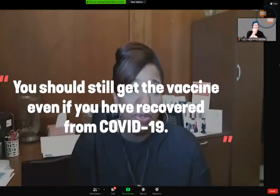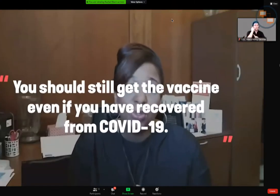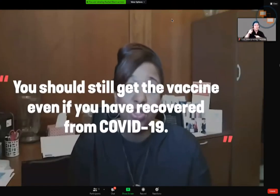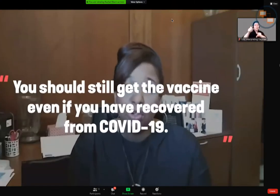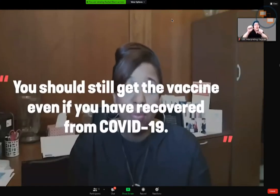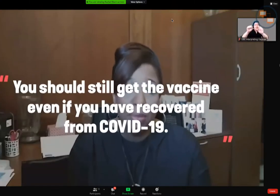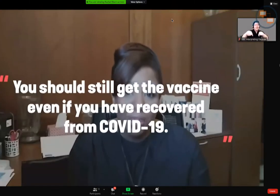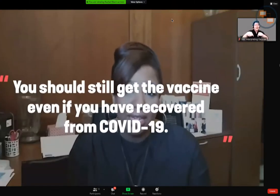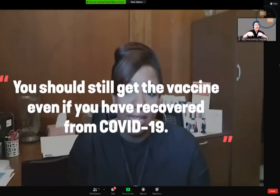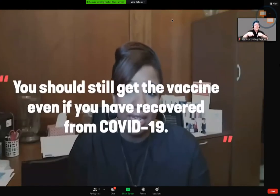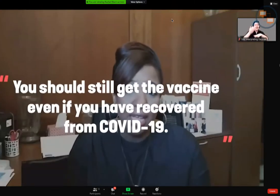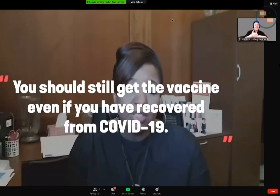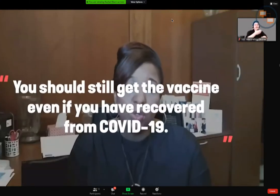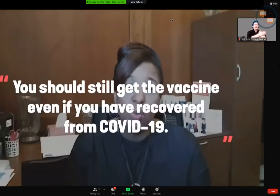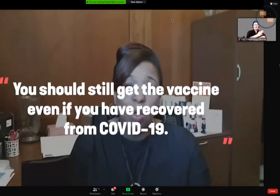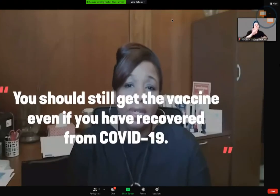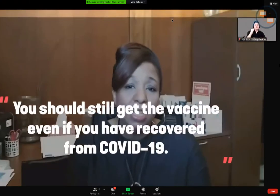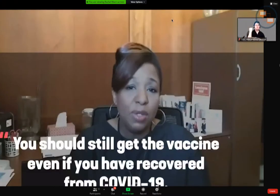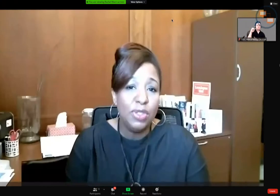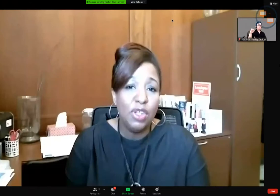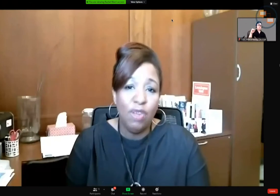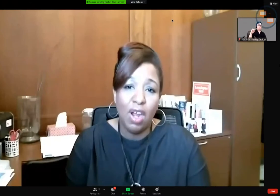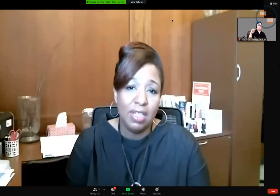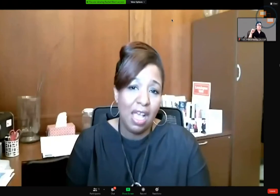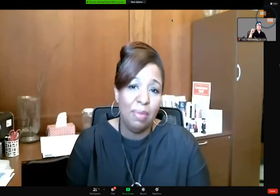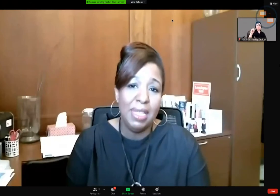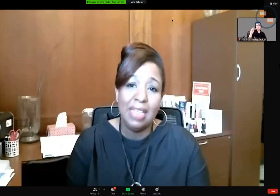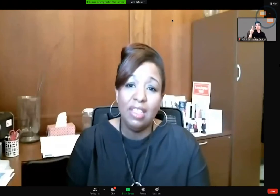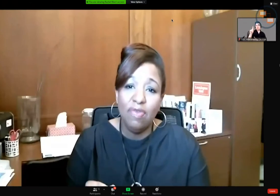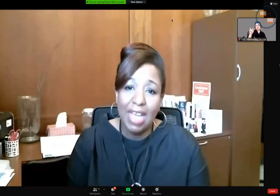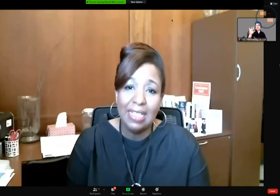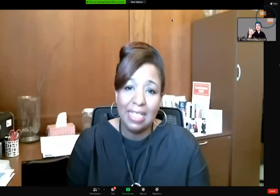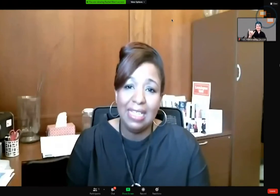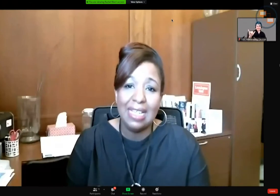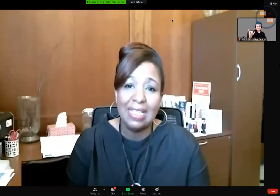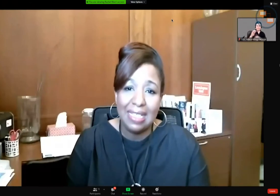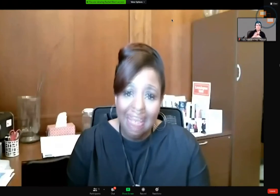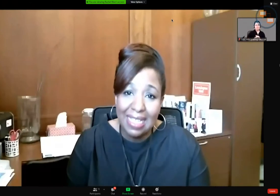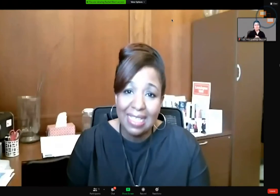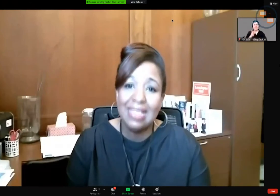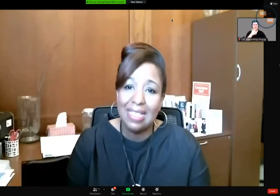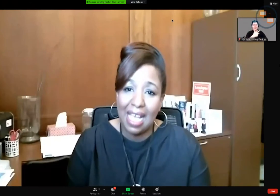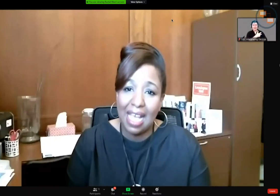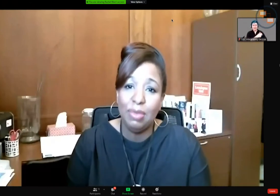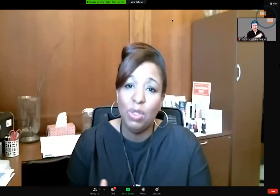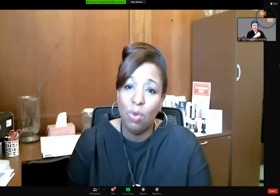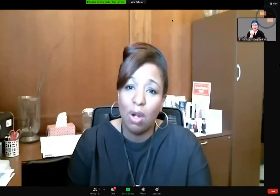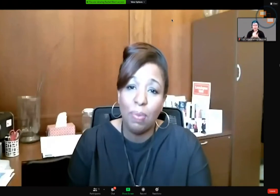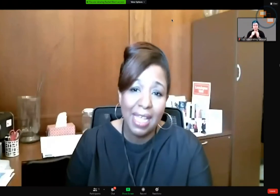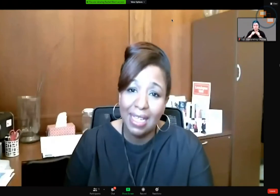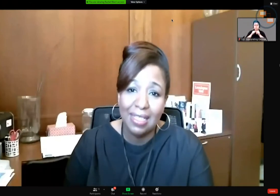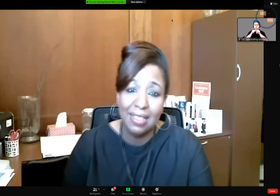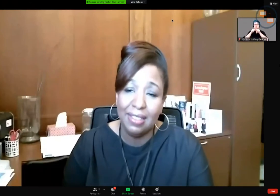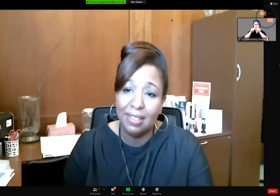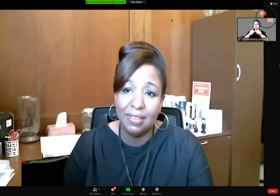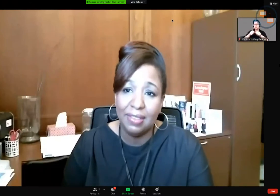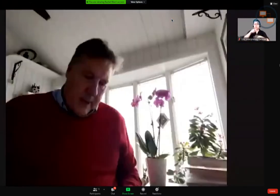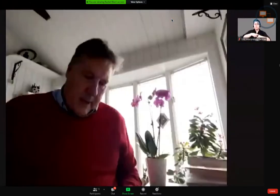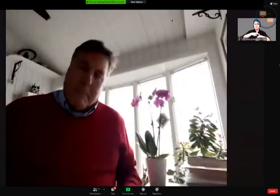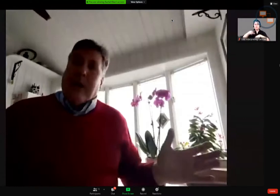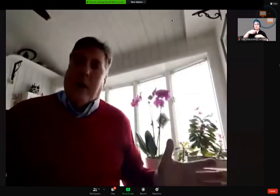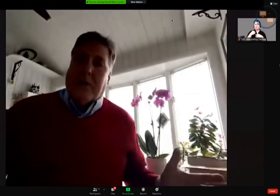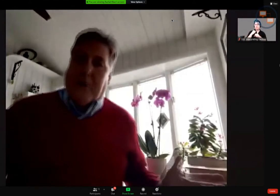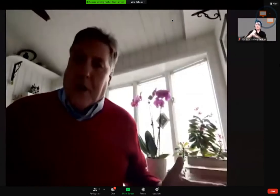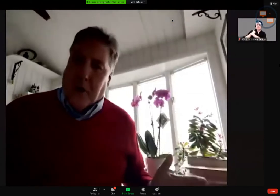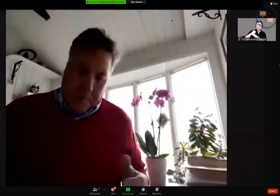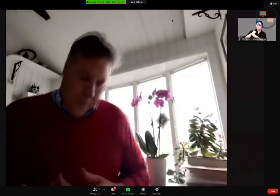boosts your immunity. So what we know so far, Tom, is that the vaccine extends the time you are protected. But I've